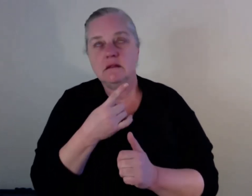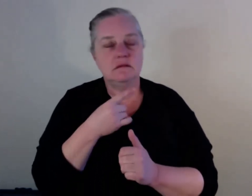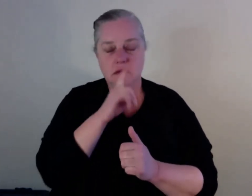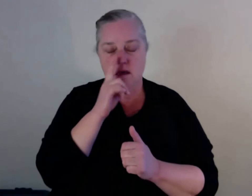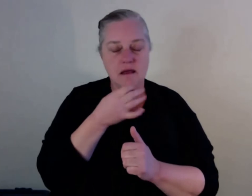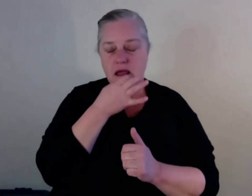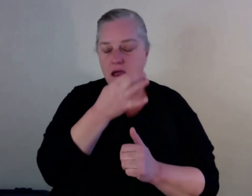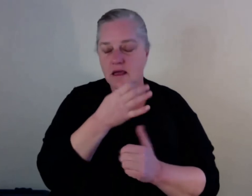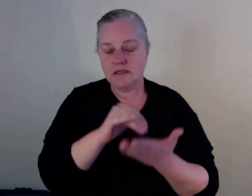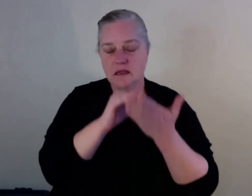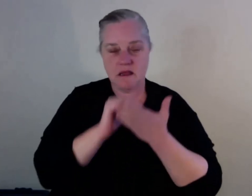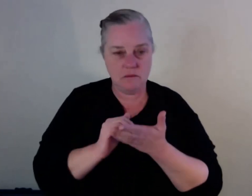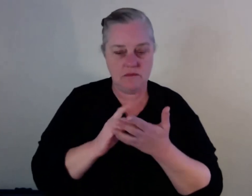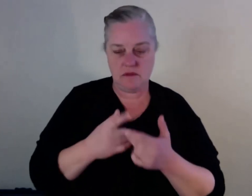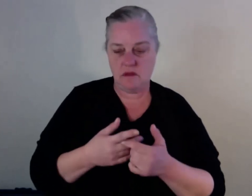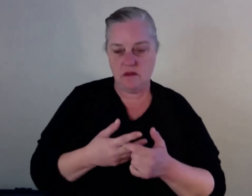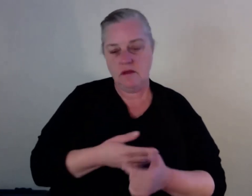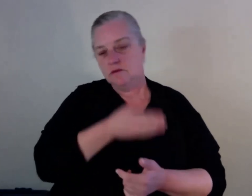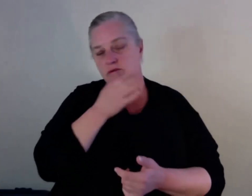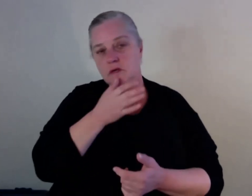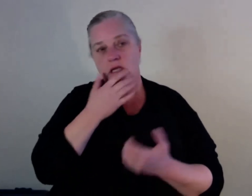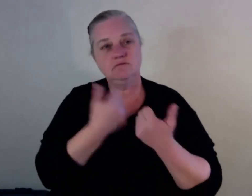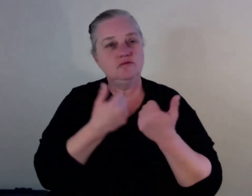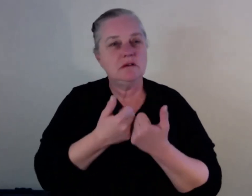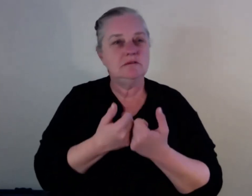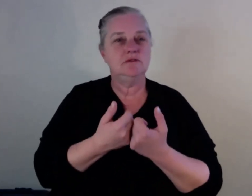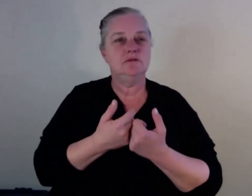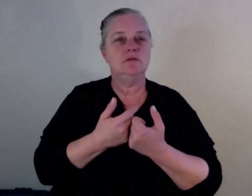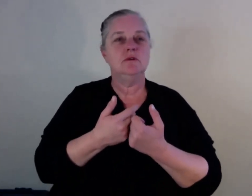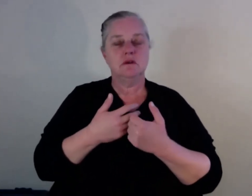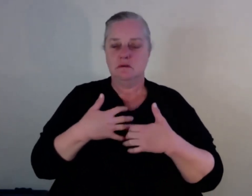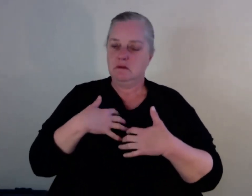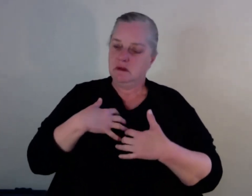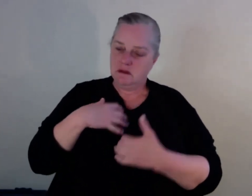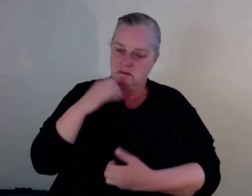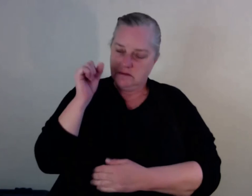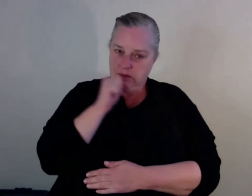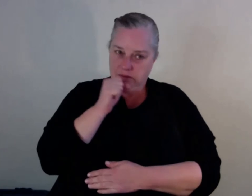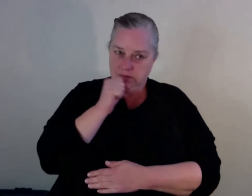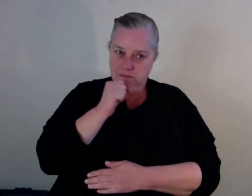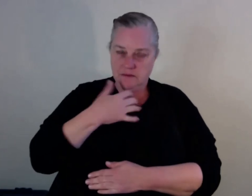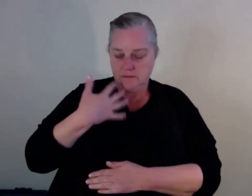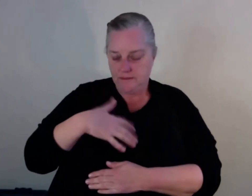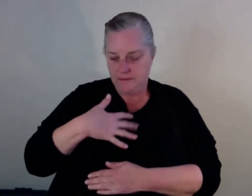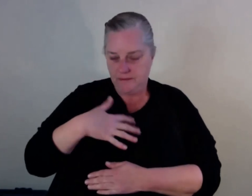those people not get help? Why do we have to judge them? That's all I have to say. Thank you. Thanks so much, Ahmed.